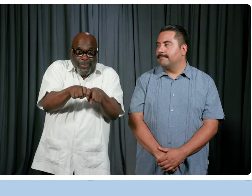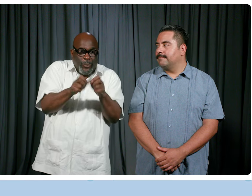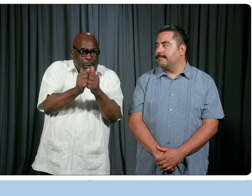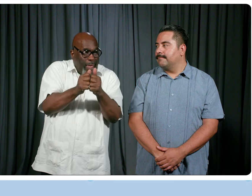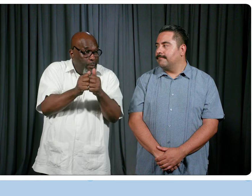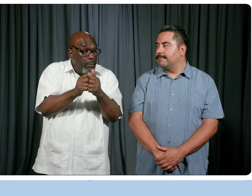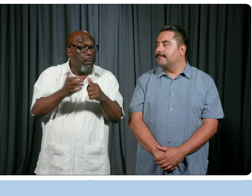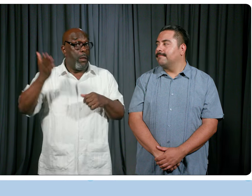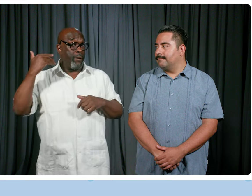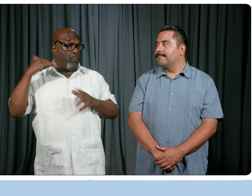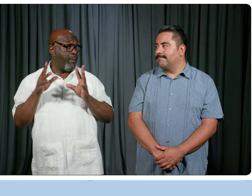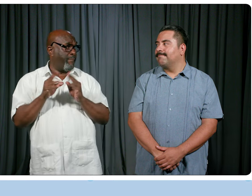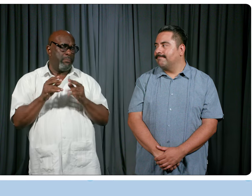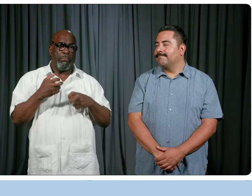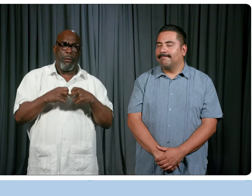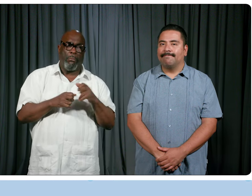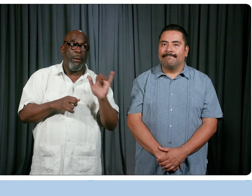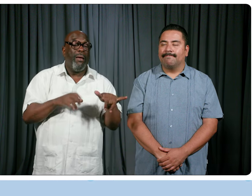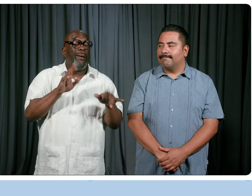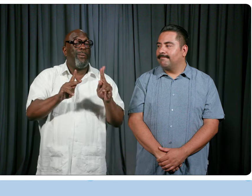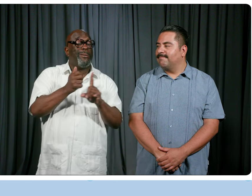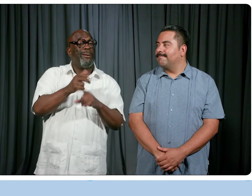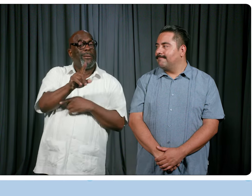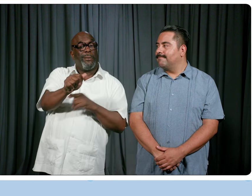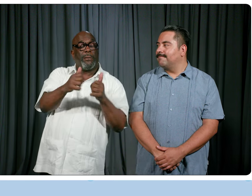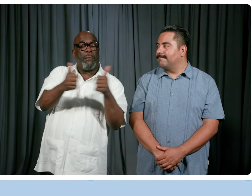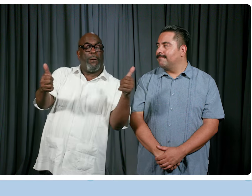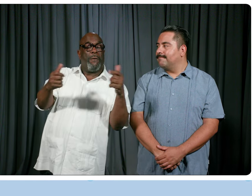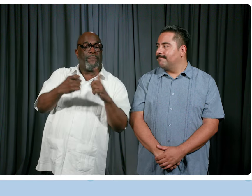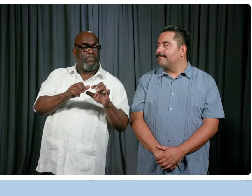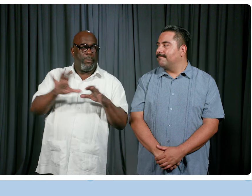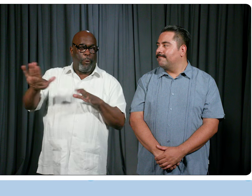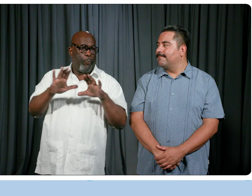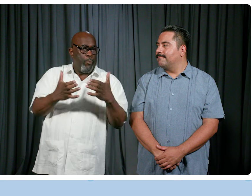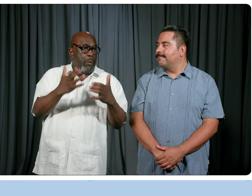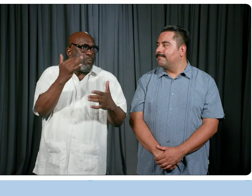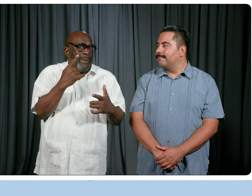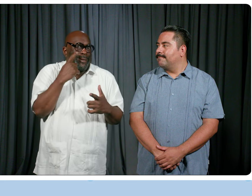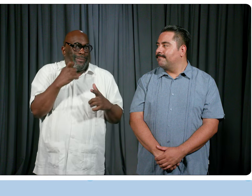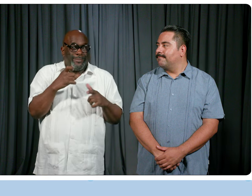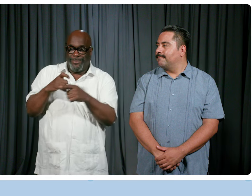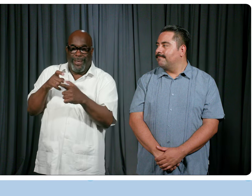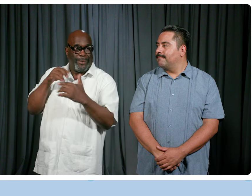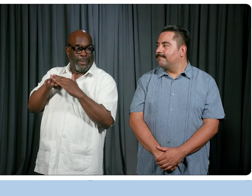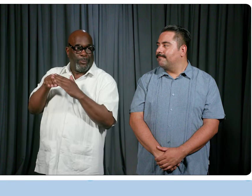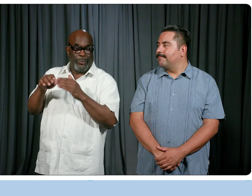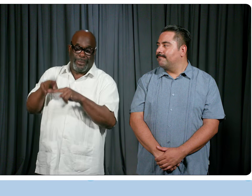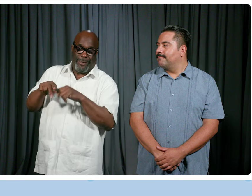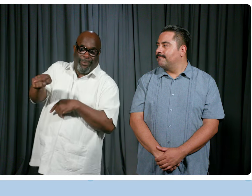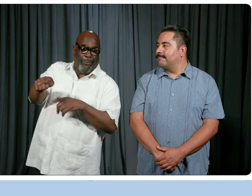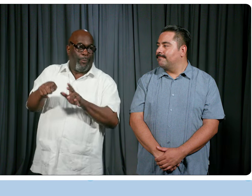You know, in previous convention, that's been a problem, that people with disabilities were segregated from their delegations because of the accessible seating. So there would be,